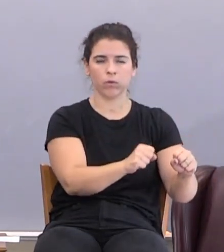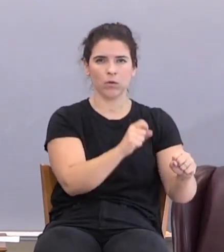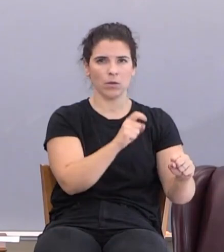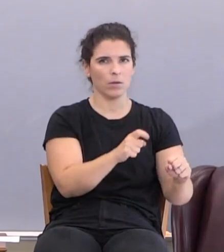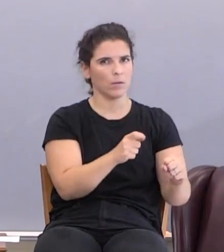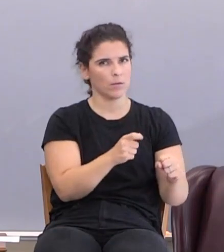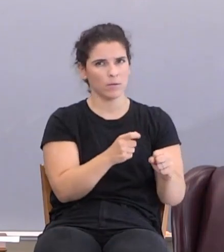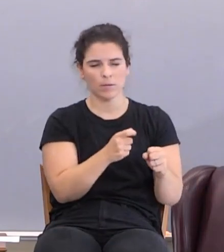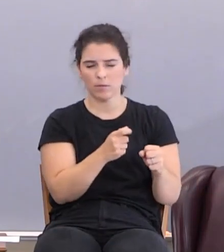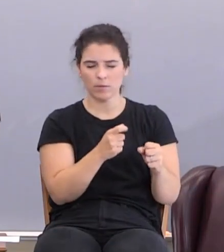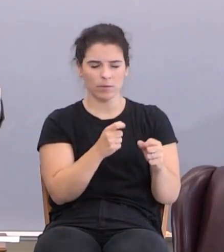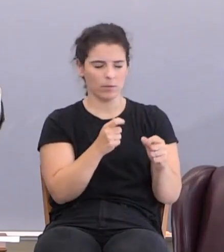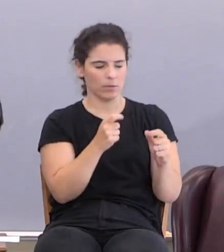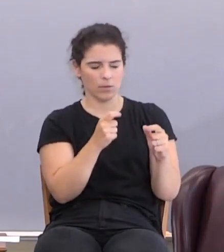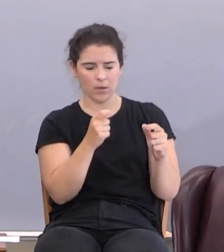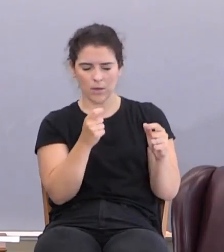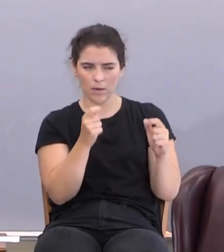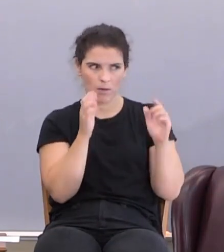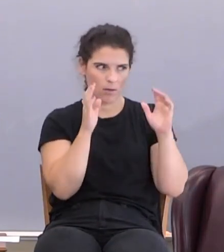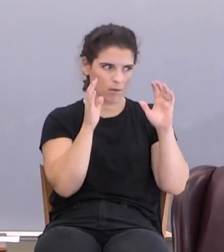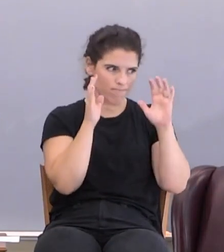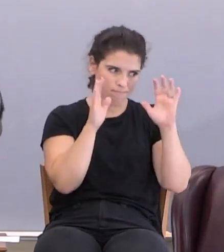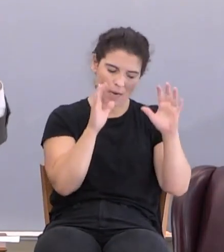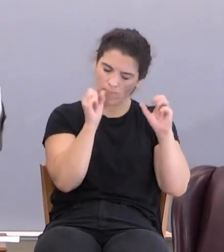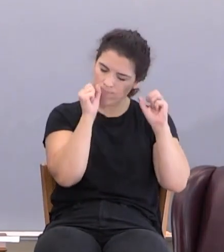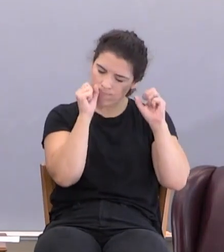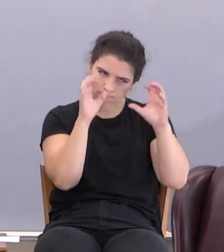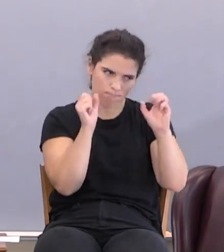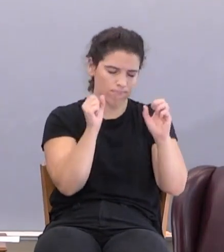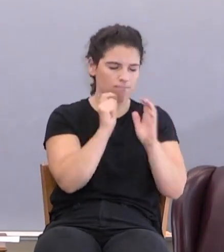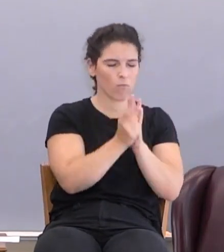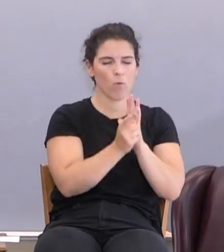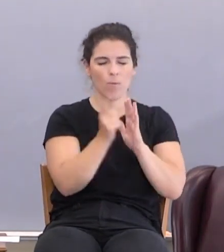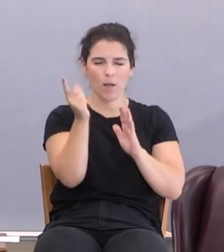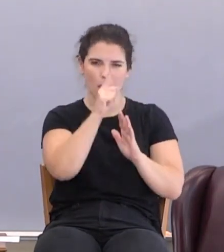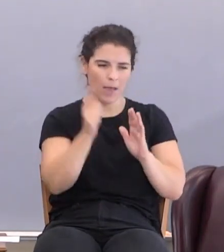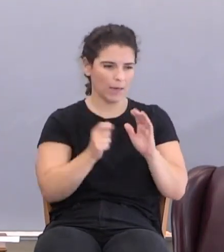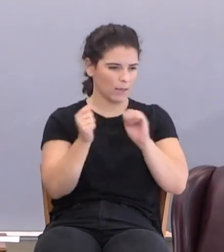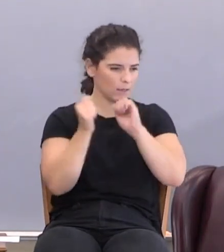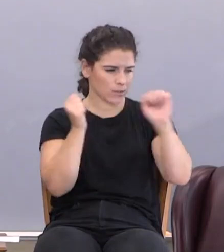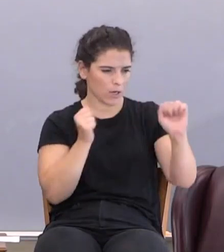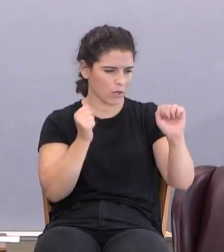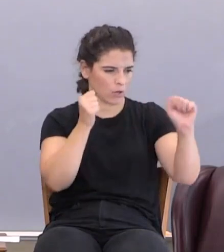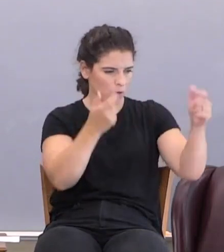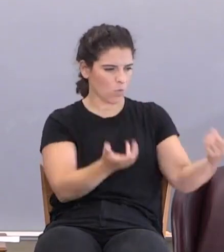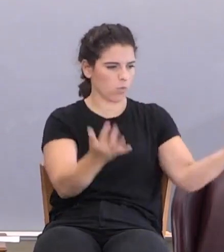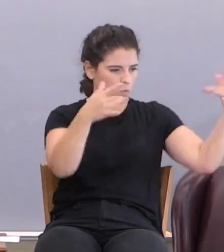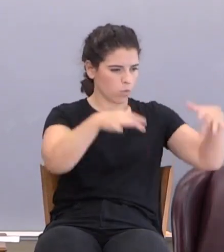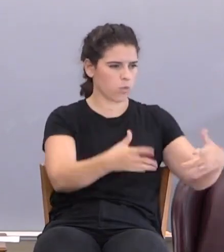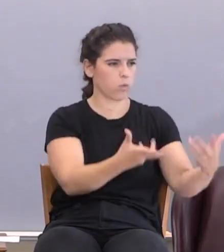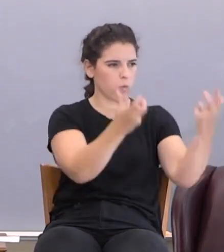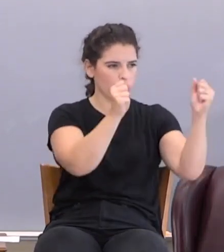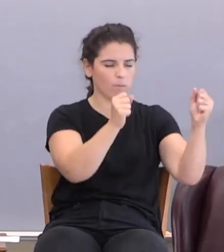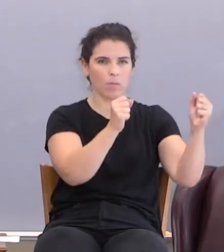this is a spectacular moment. You talk about lightning and thundering and boom! Shock and awe.